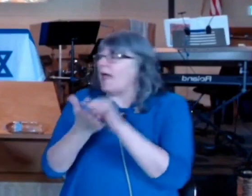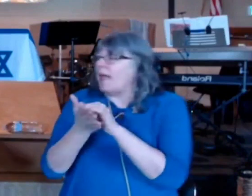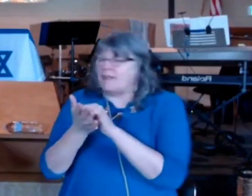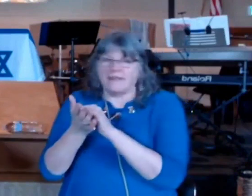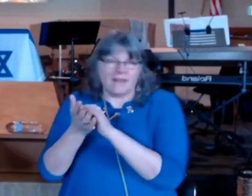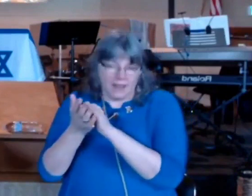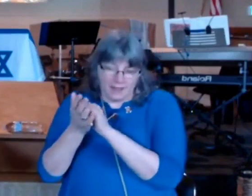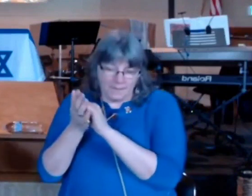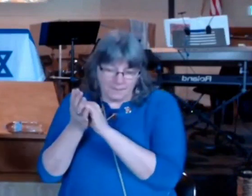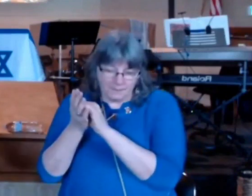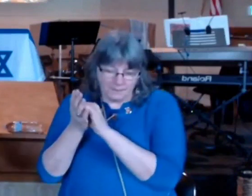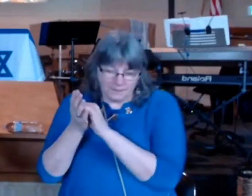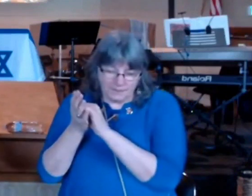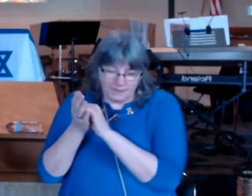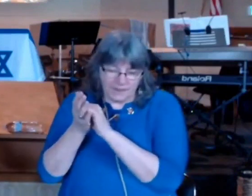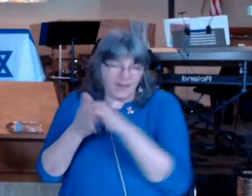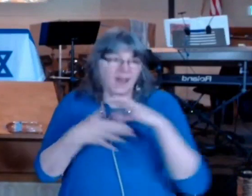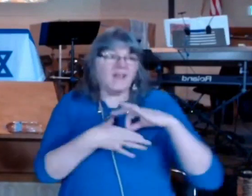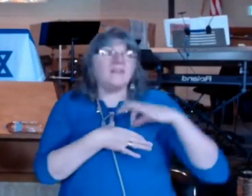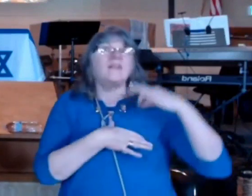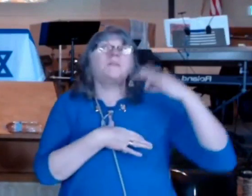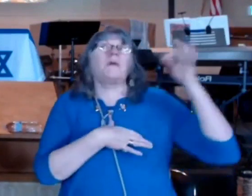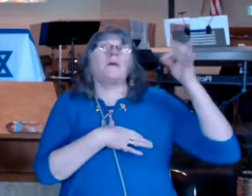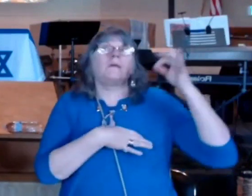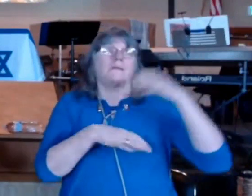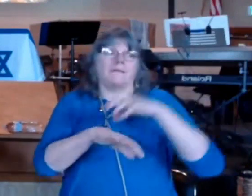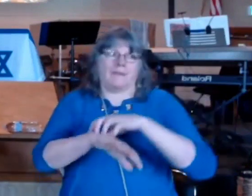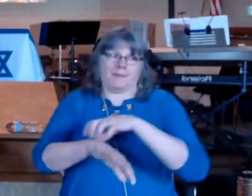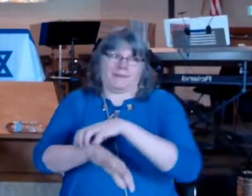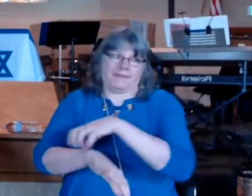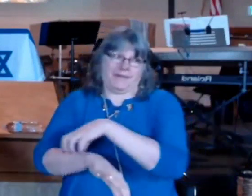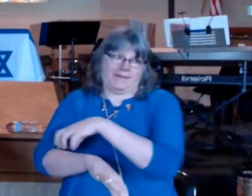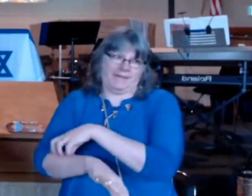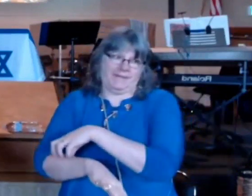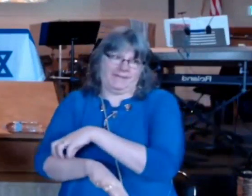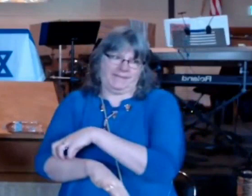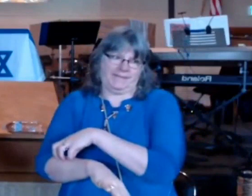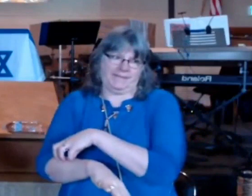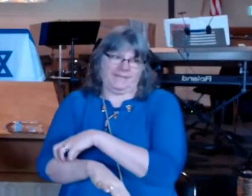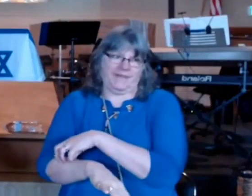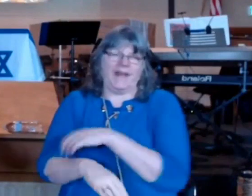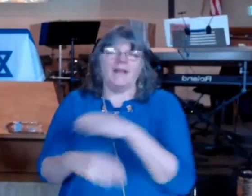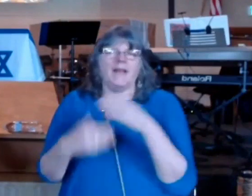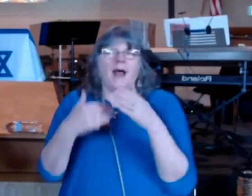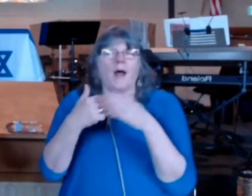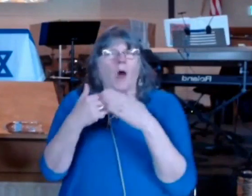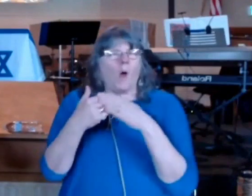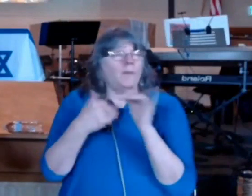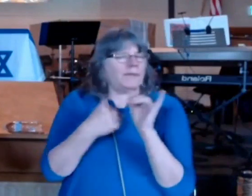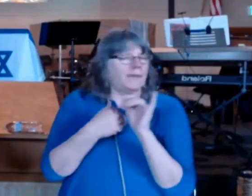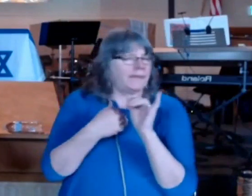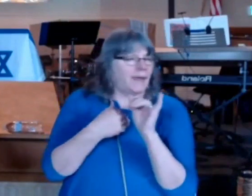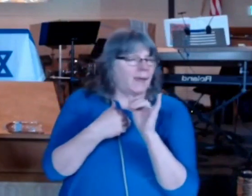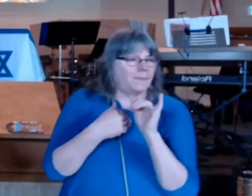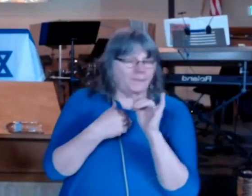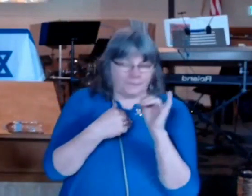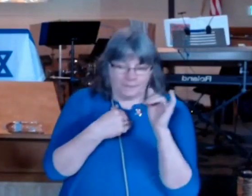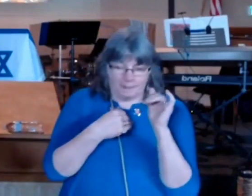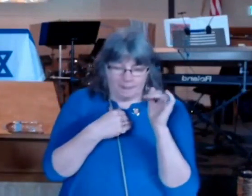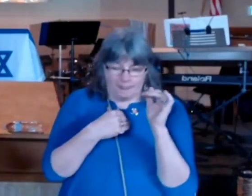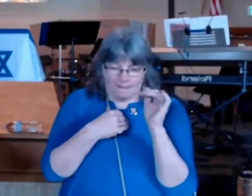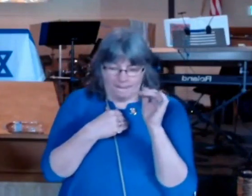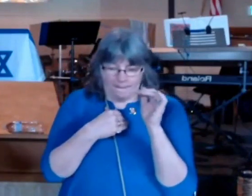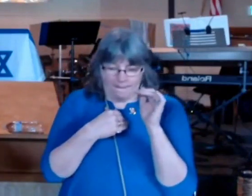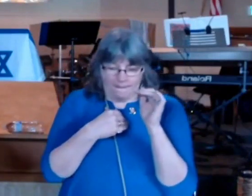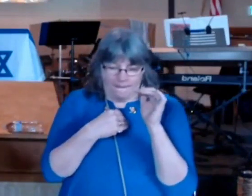we have the spiritual kind that is akin to that is akin to